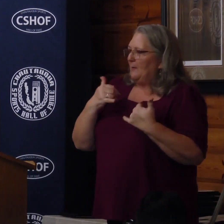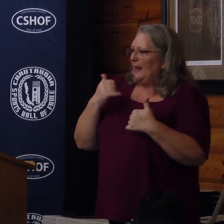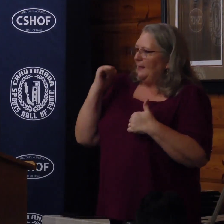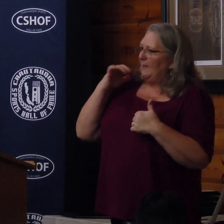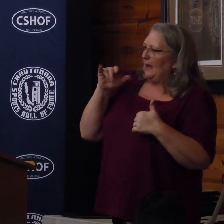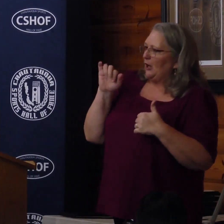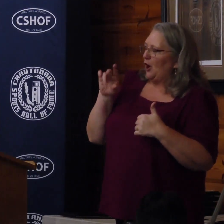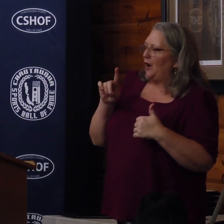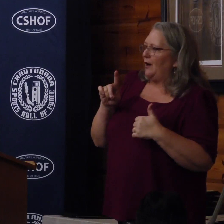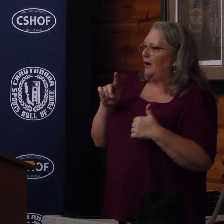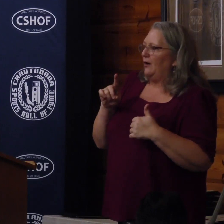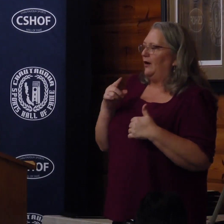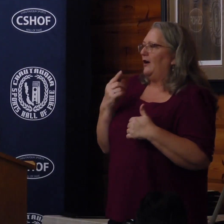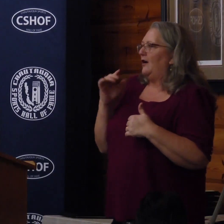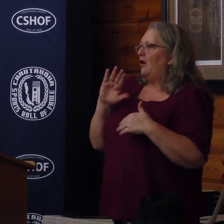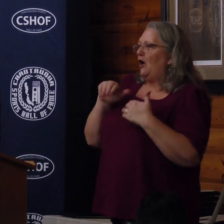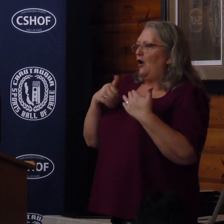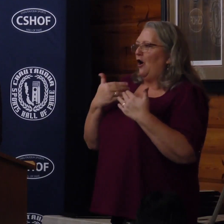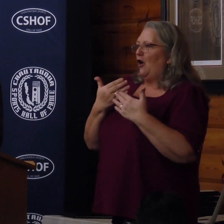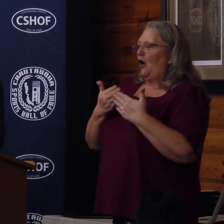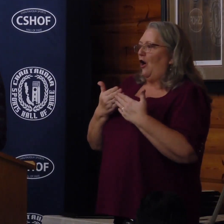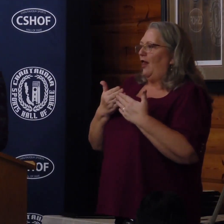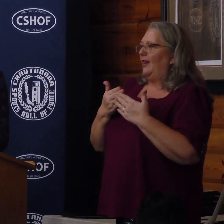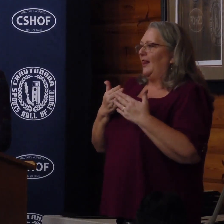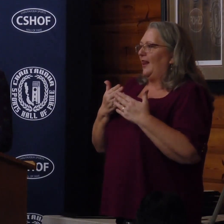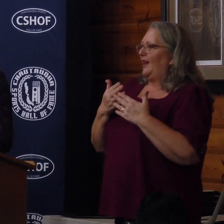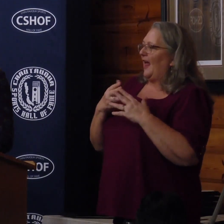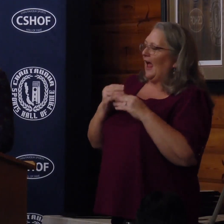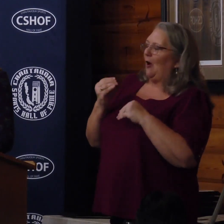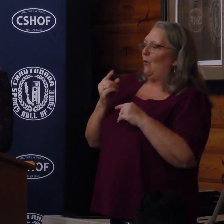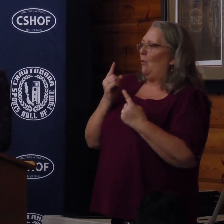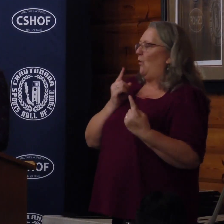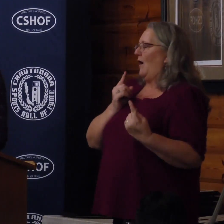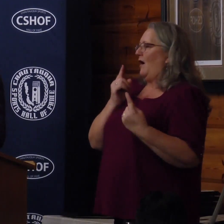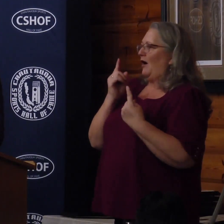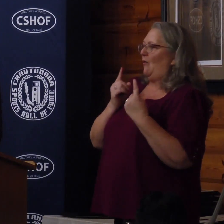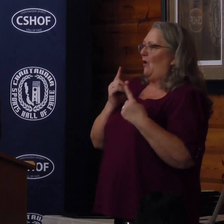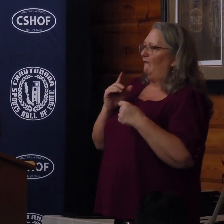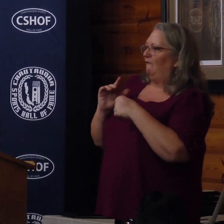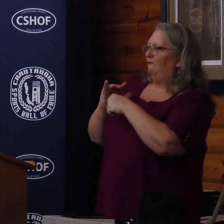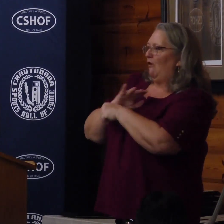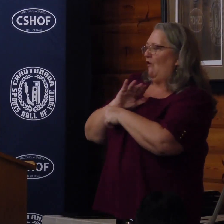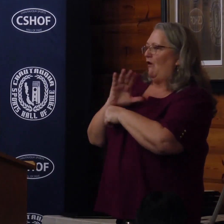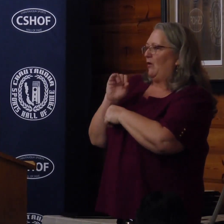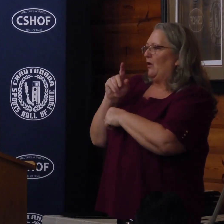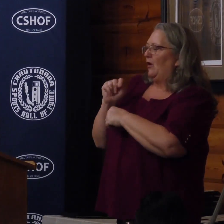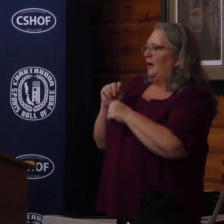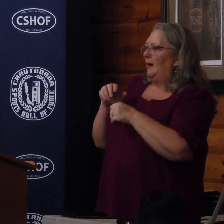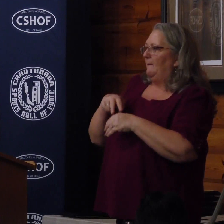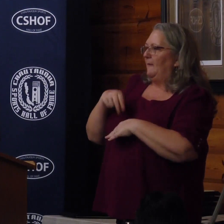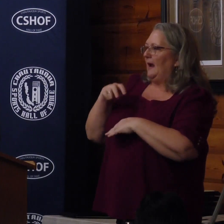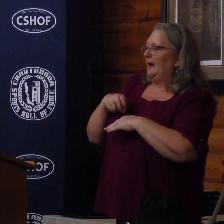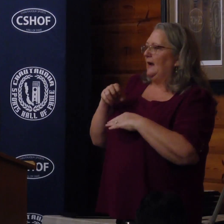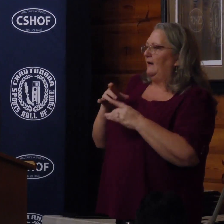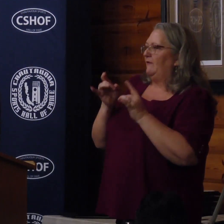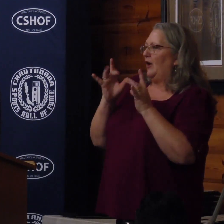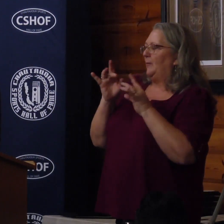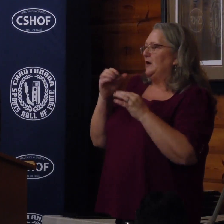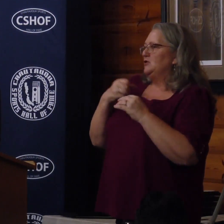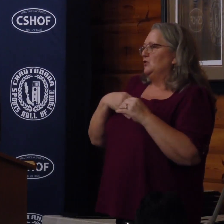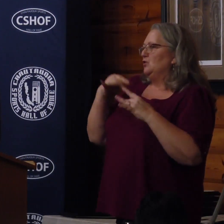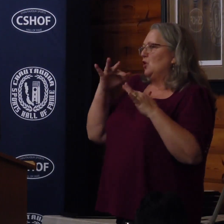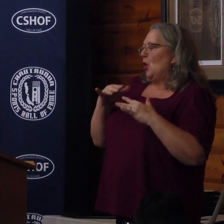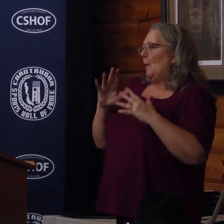backyard. They were all out, one-on-one, full court, bounce volleyball, snow basketball,